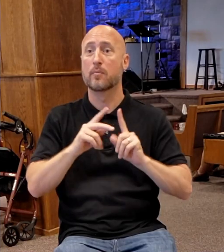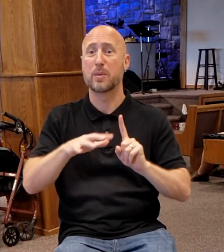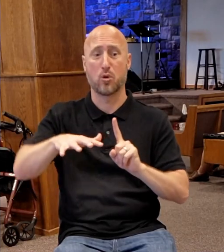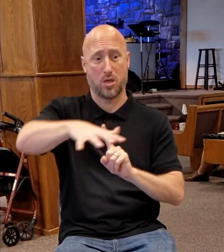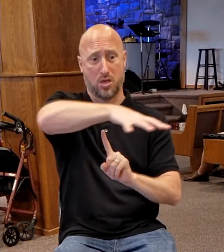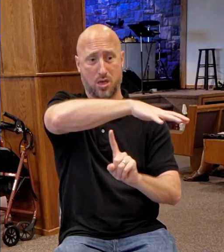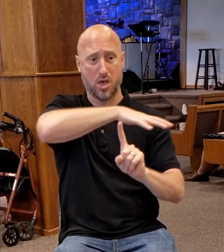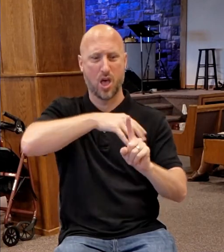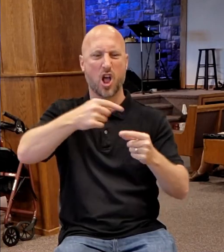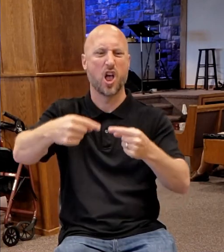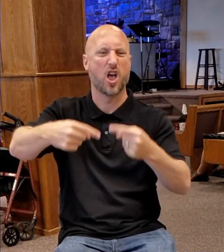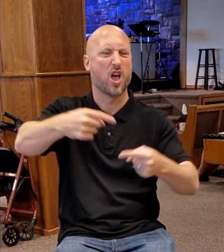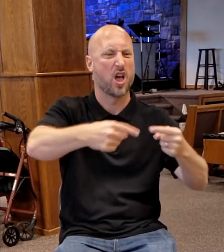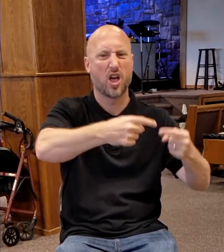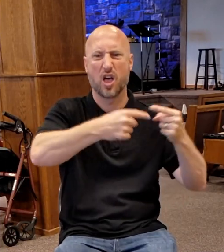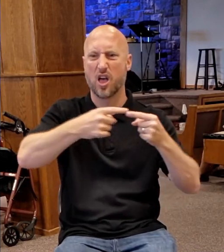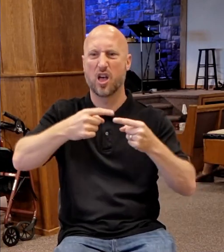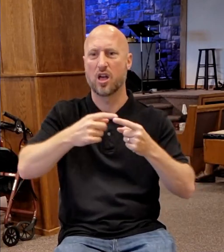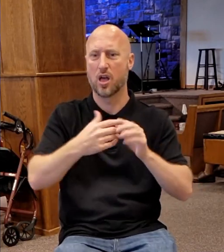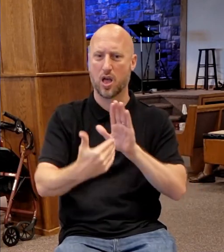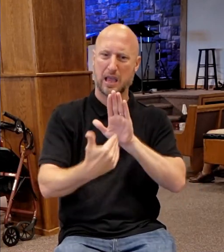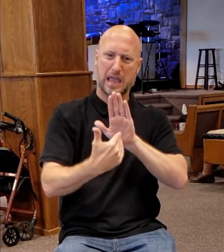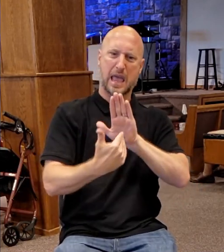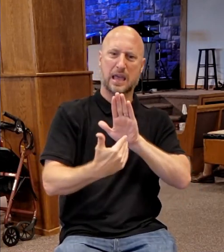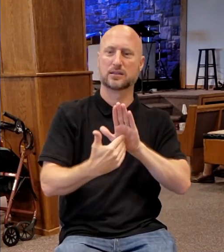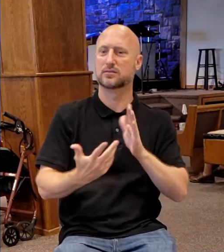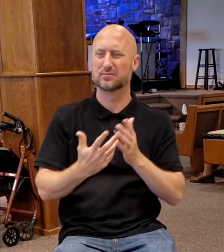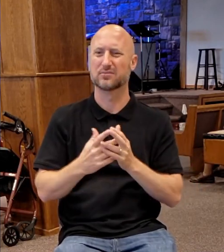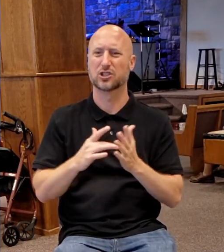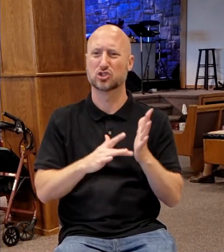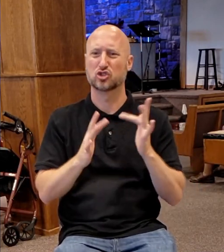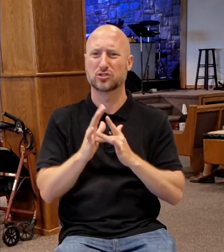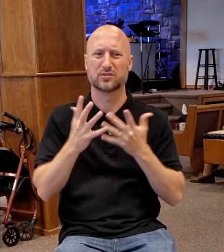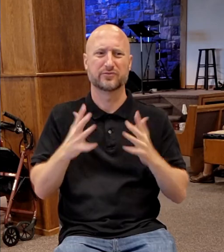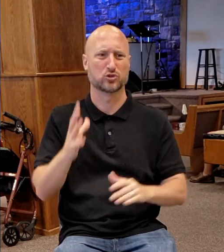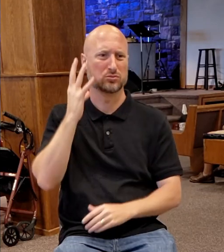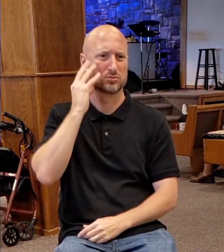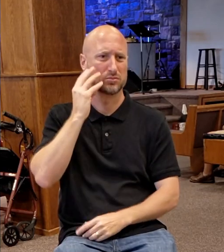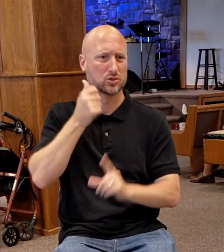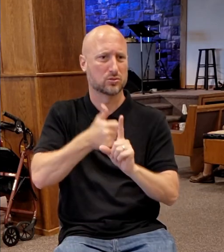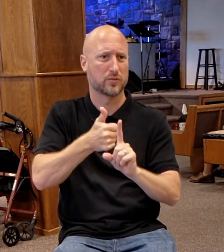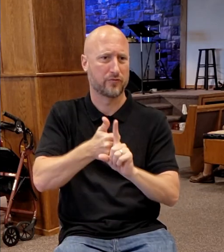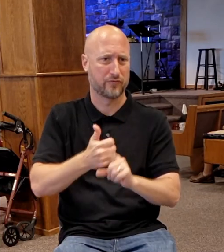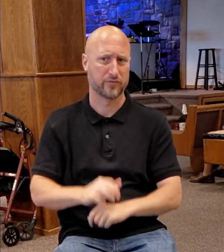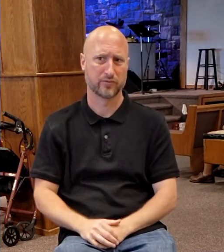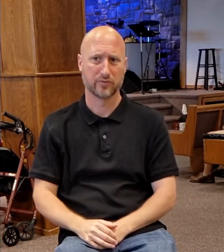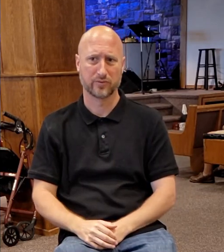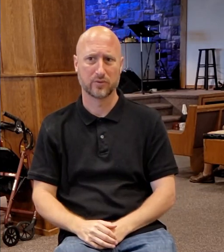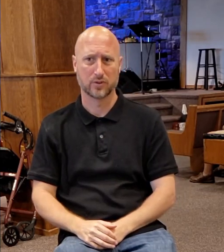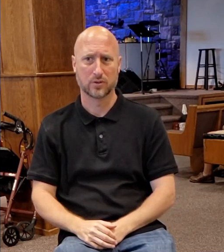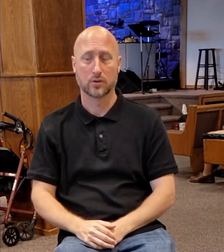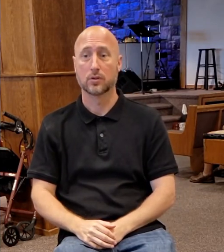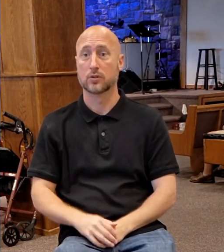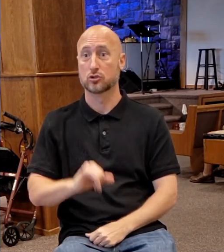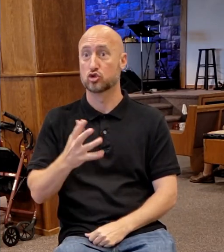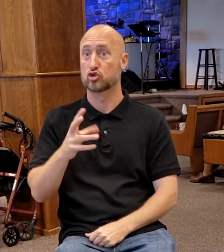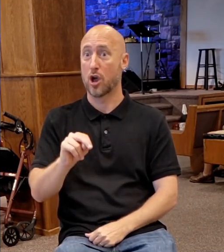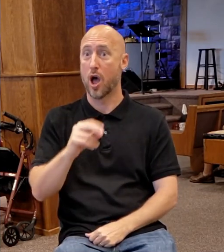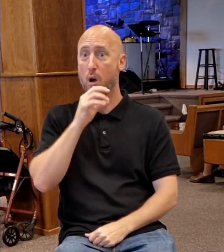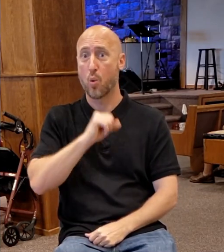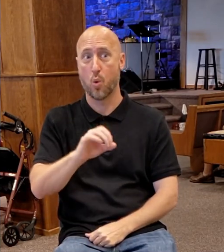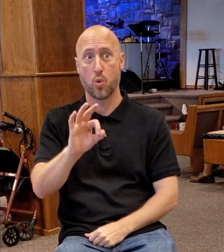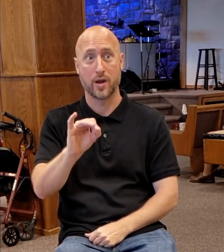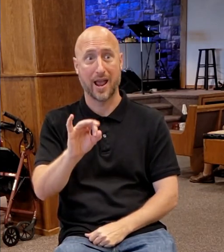side to step on. He knows all of that. He feels it all. And John, 90 years